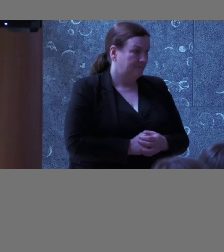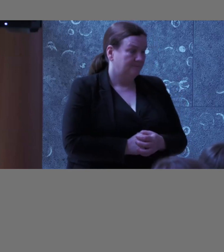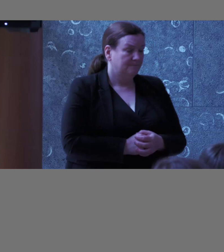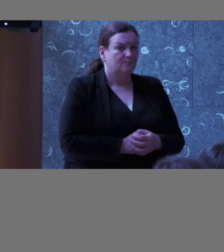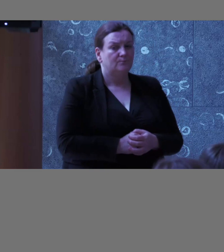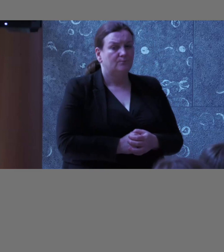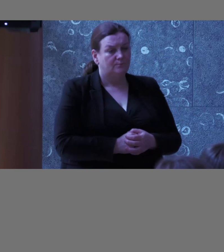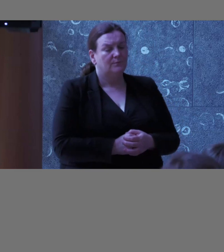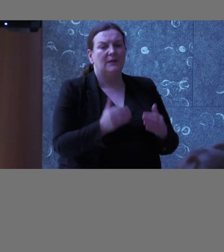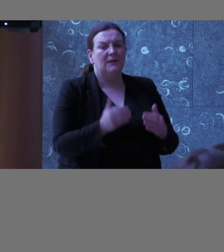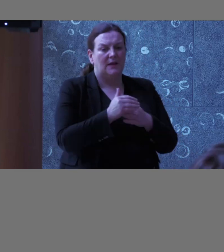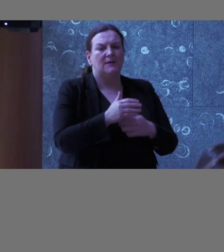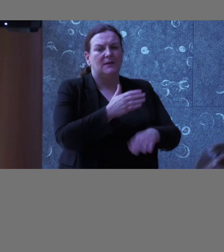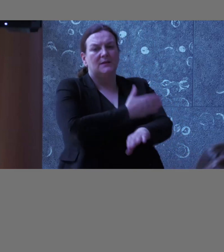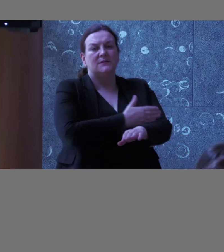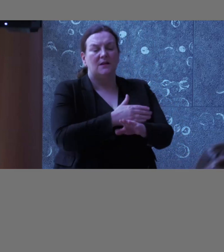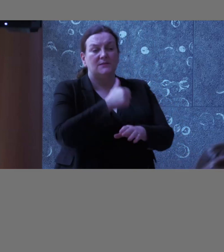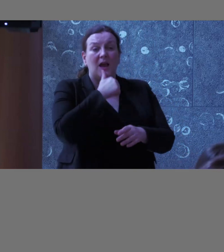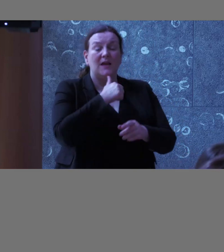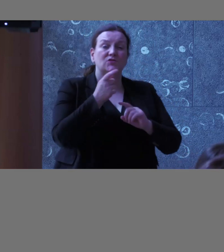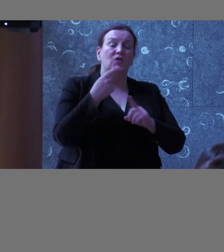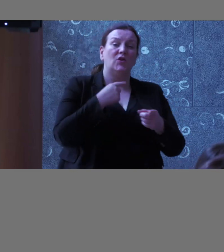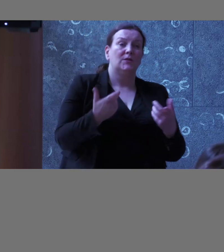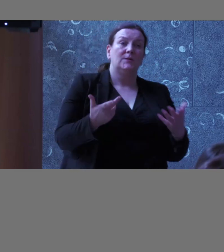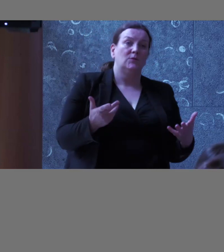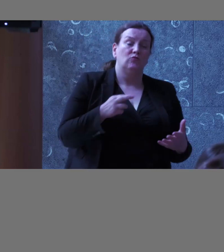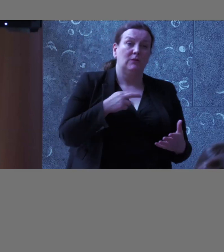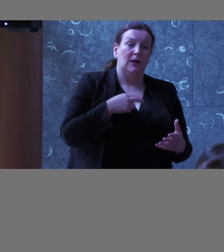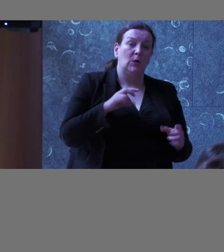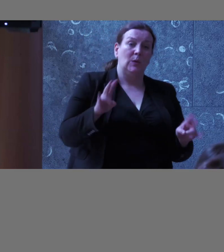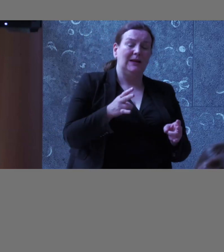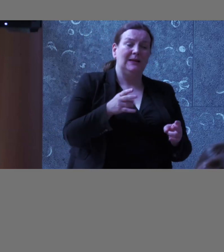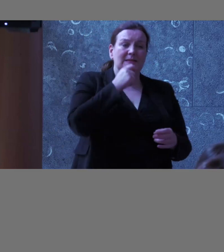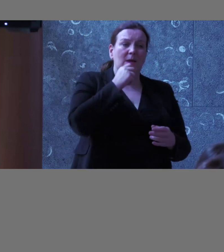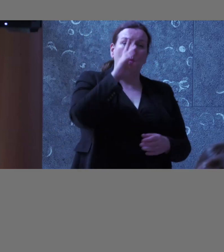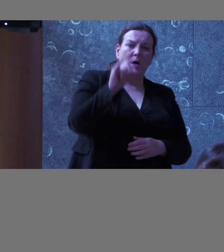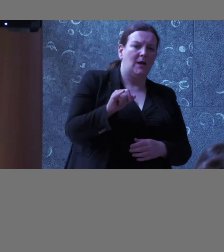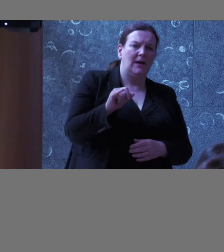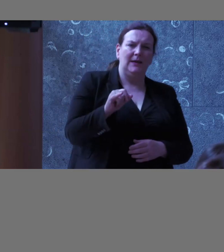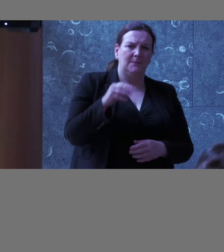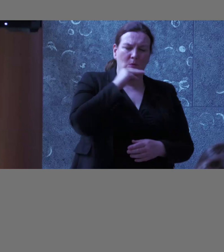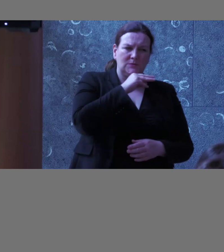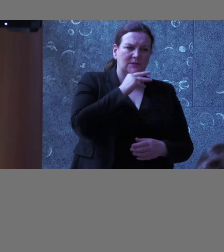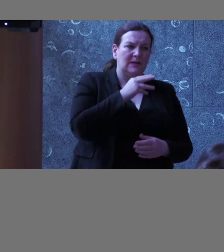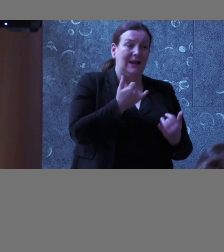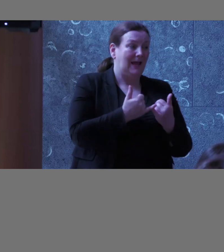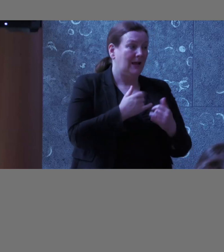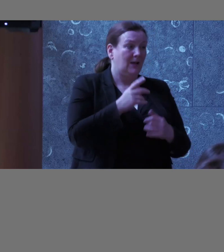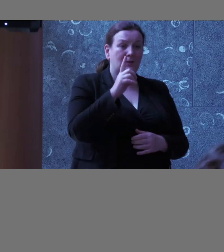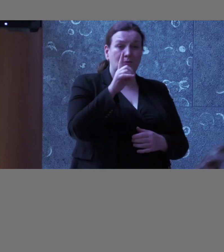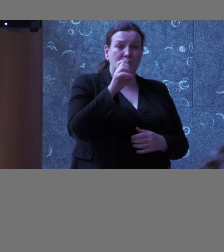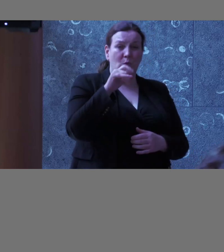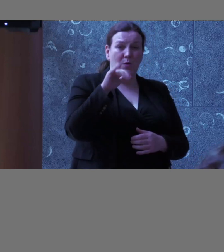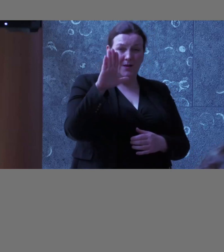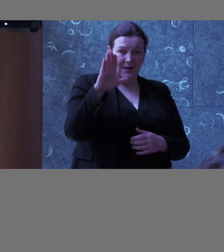Yeah, to start answering that question, I suppose I'll just quickly cover the why, a bit like Donal mentioned earlier,